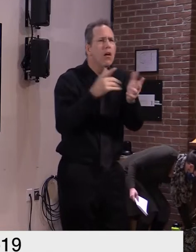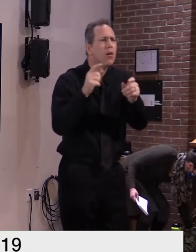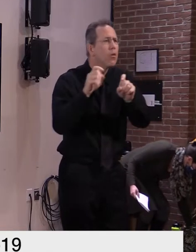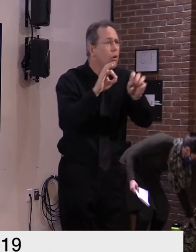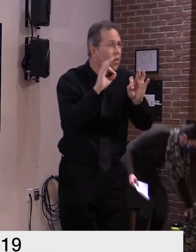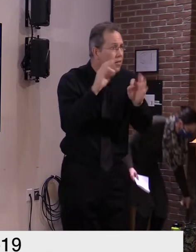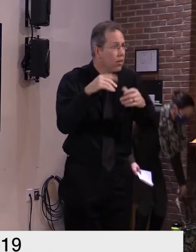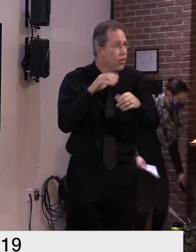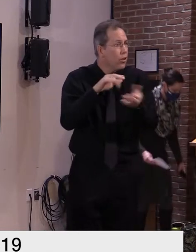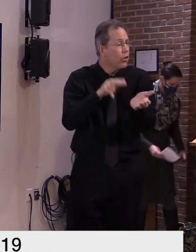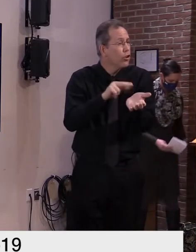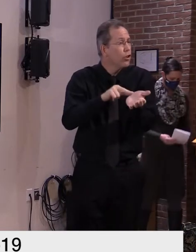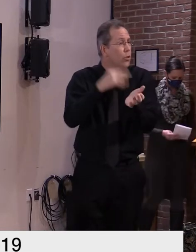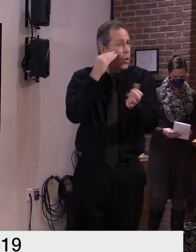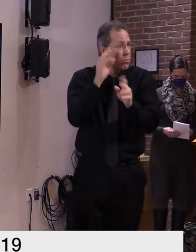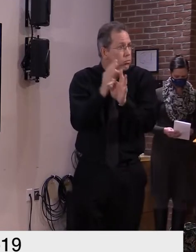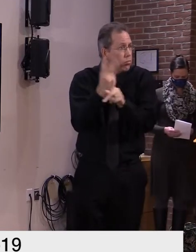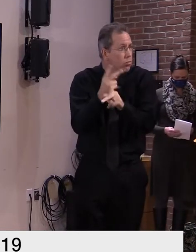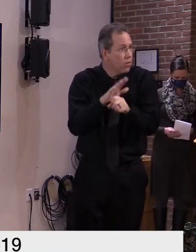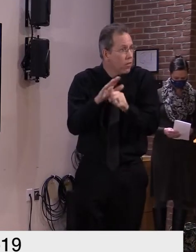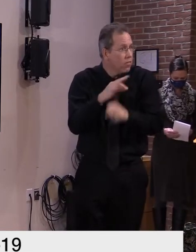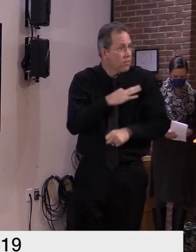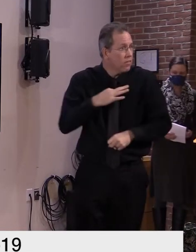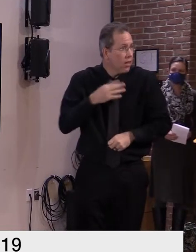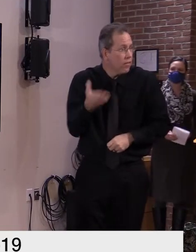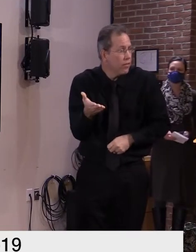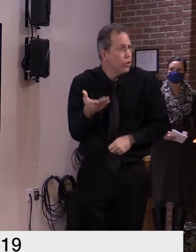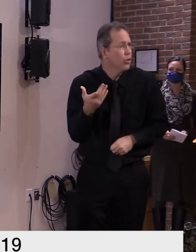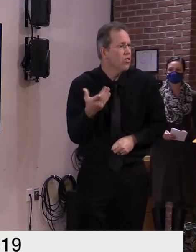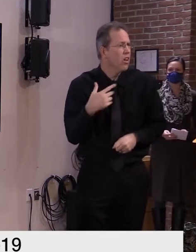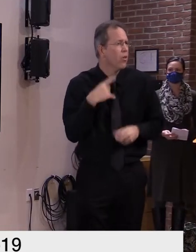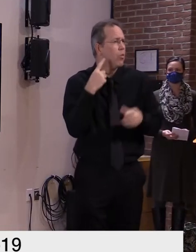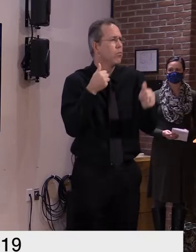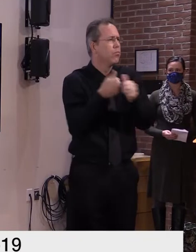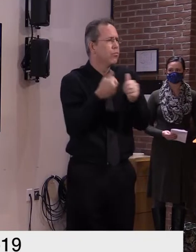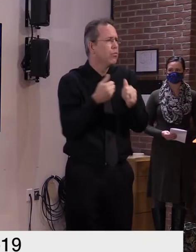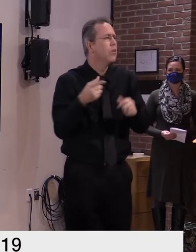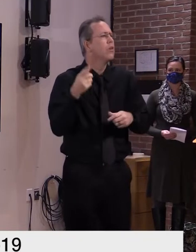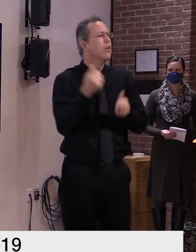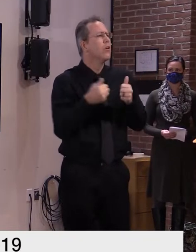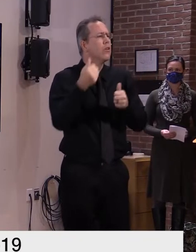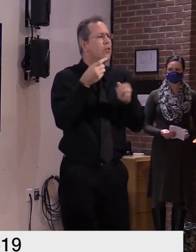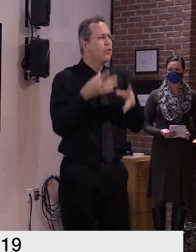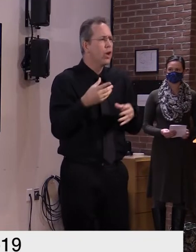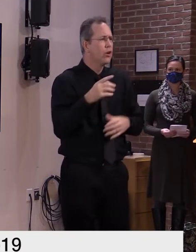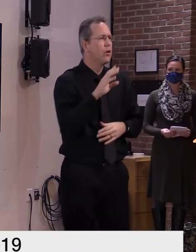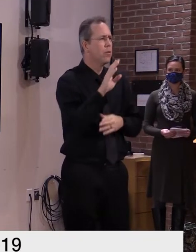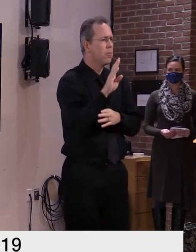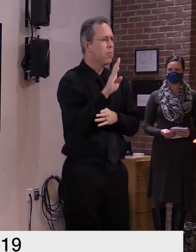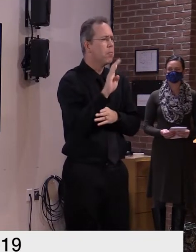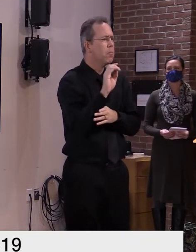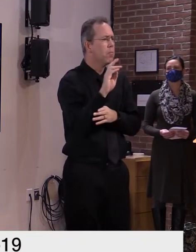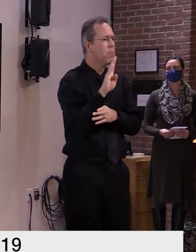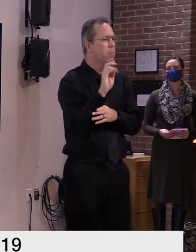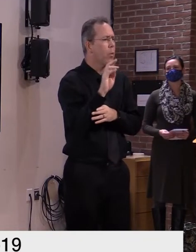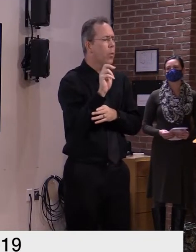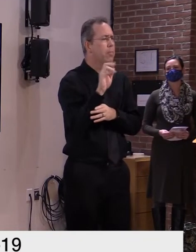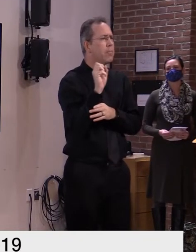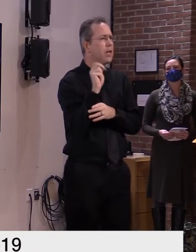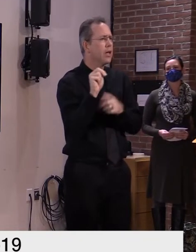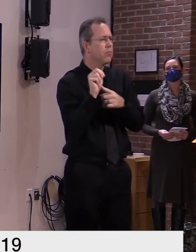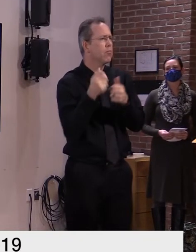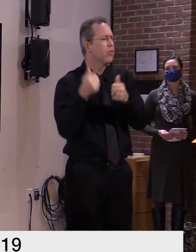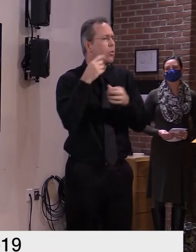facilities are staffed director bornerman will also talk about vt alerts which is our emergency